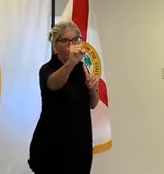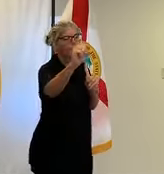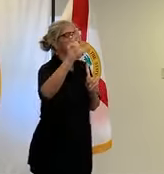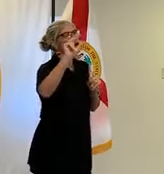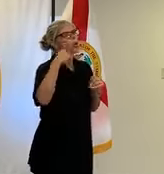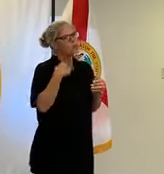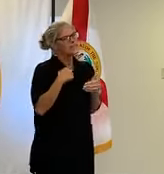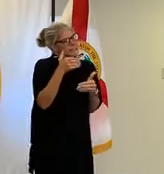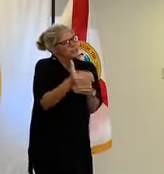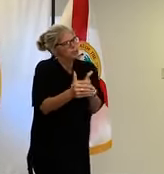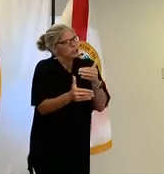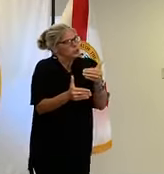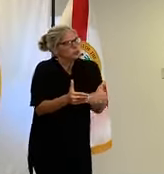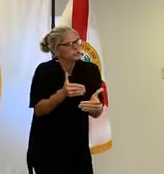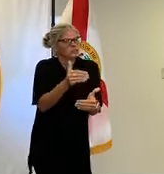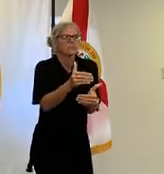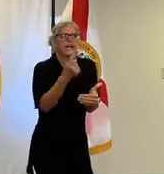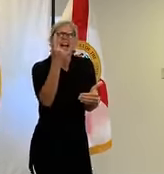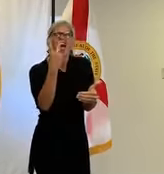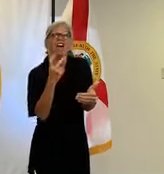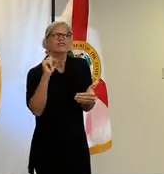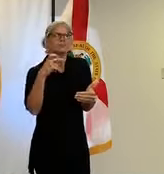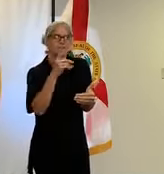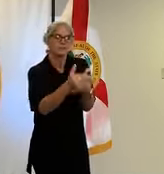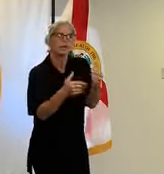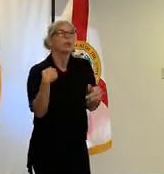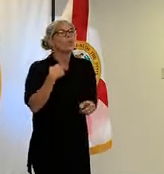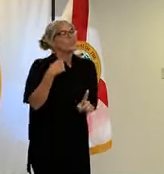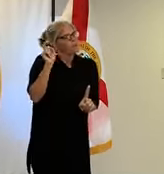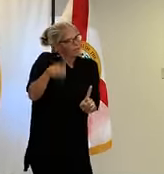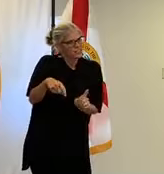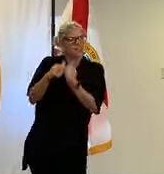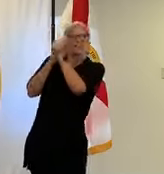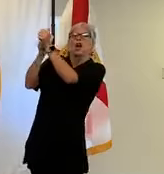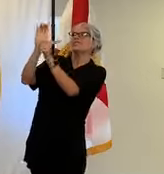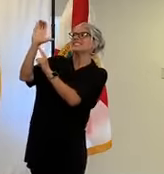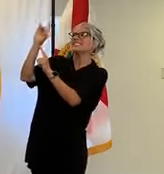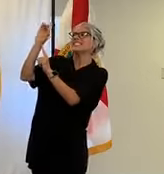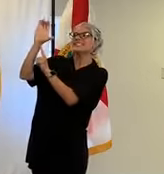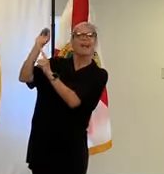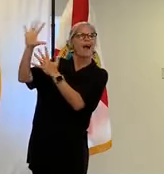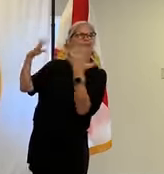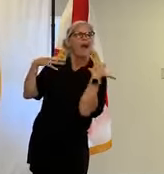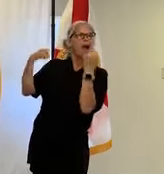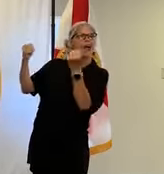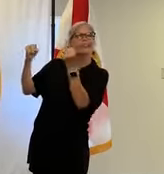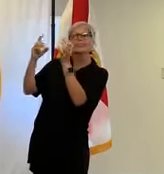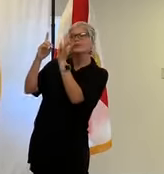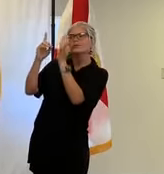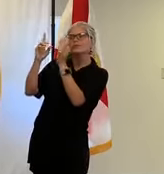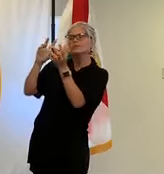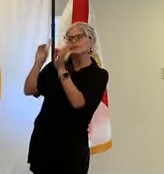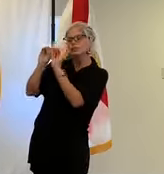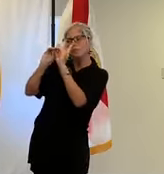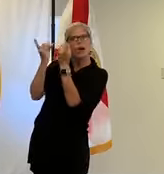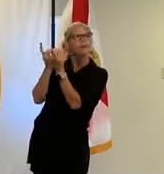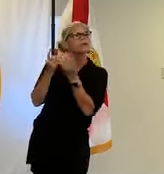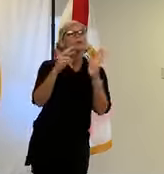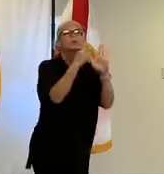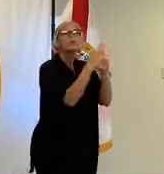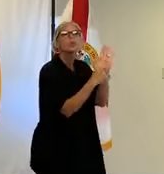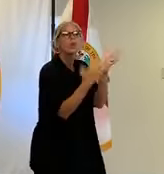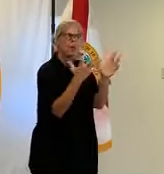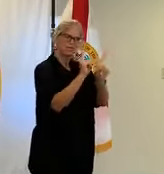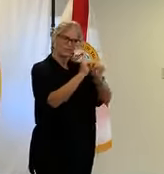follow the cdc and health care health department guidance on physical distancing of six feet and gatherings less than 10 in